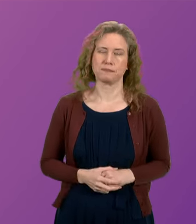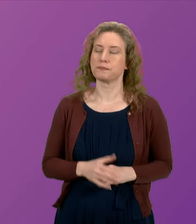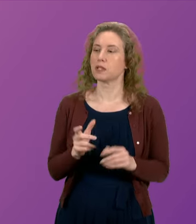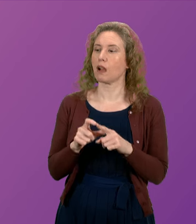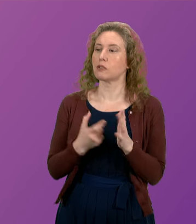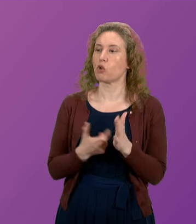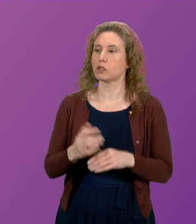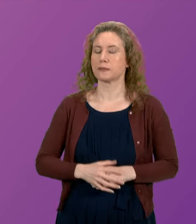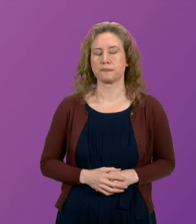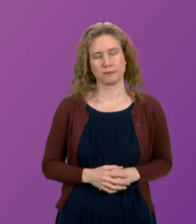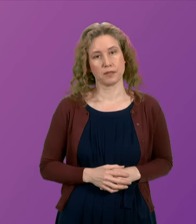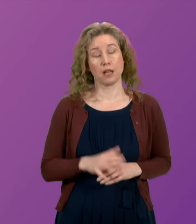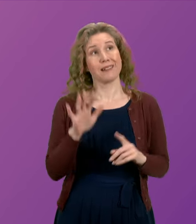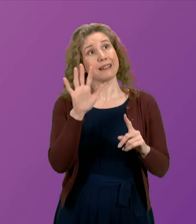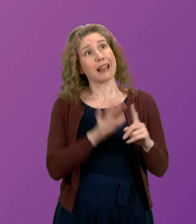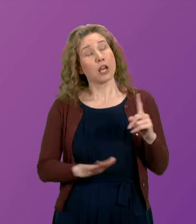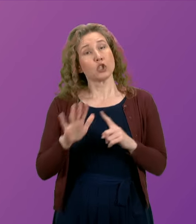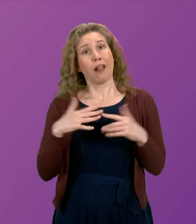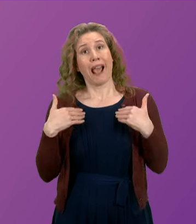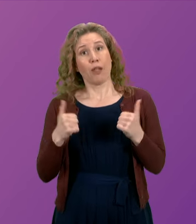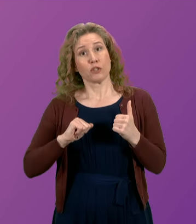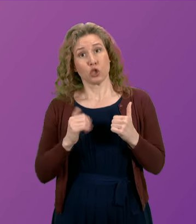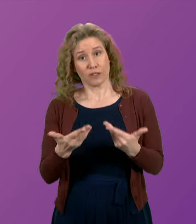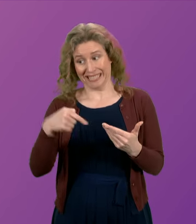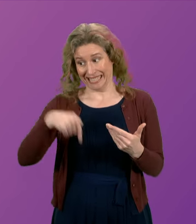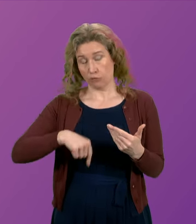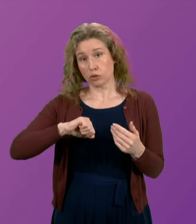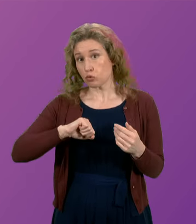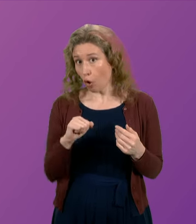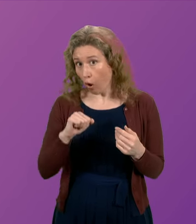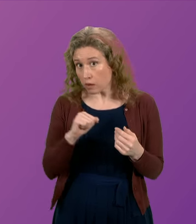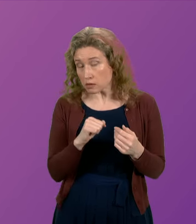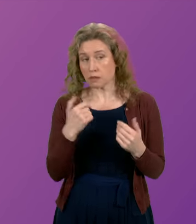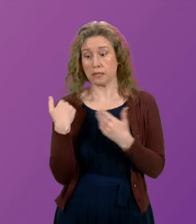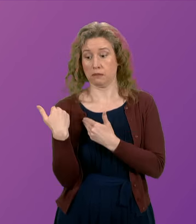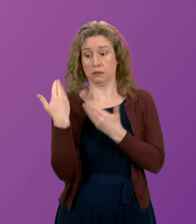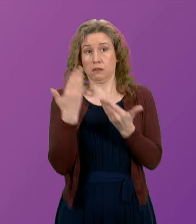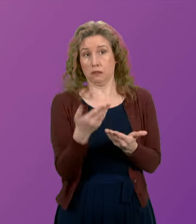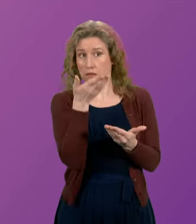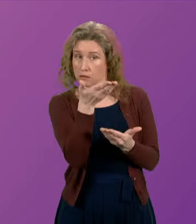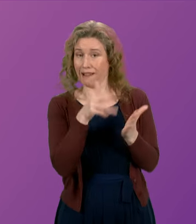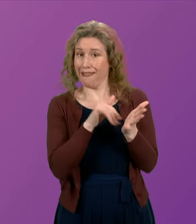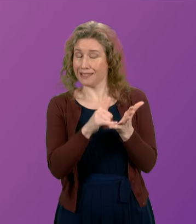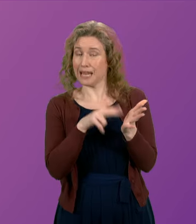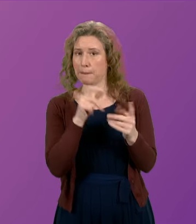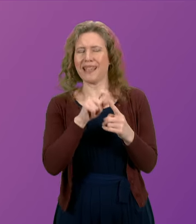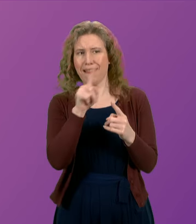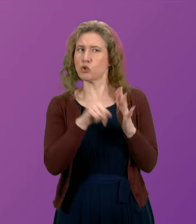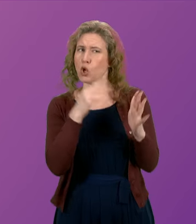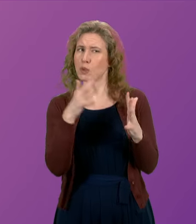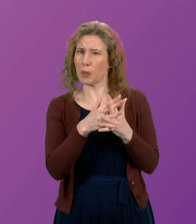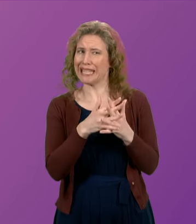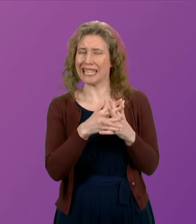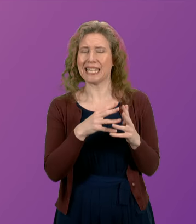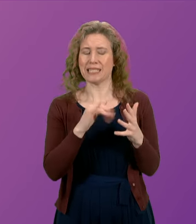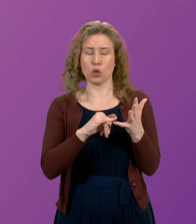The National Health Service here in Scotland has been under the remit of the SNP and John Swinney for